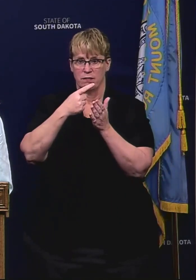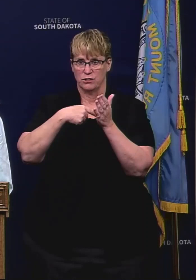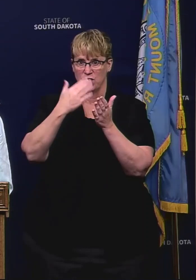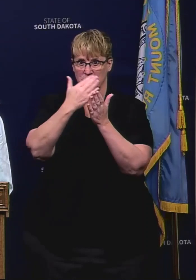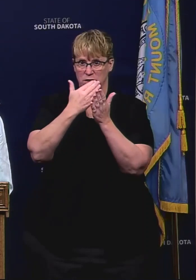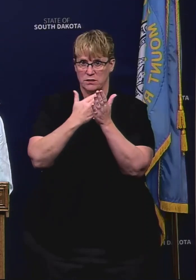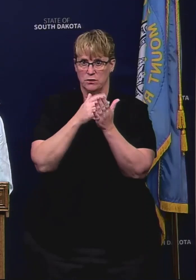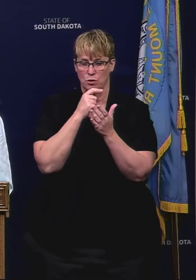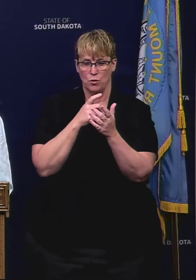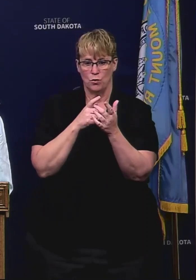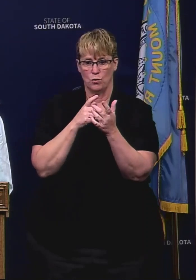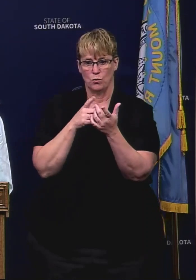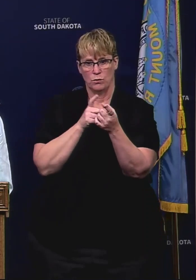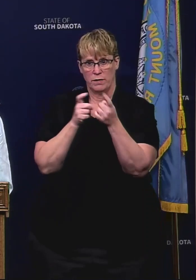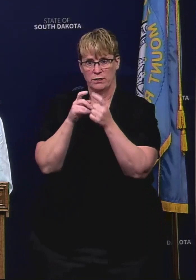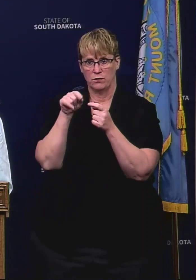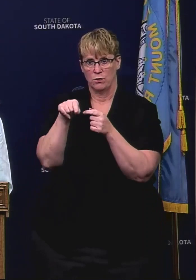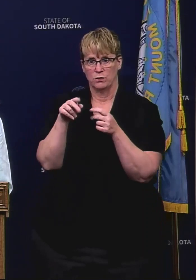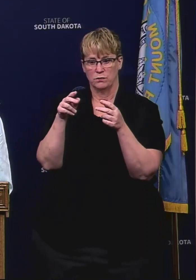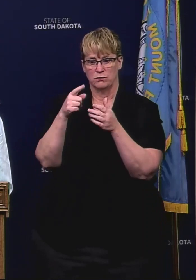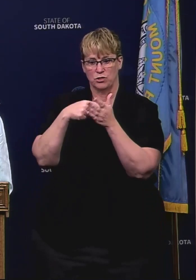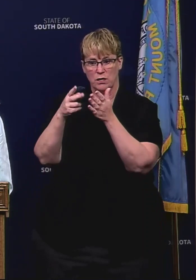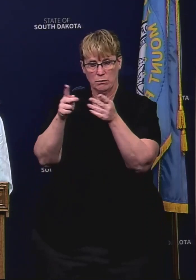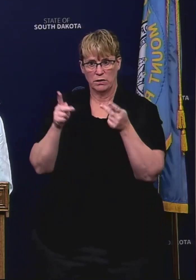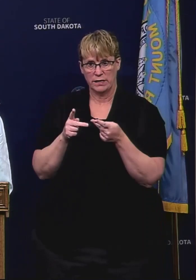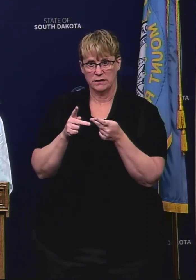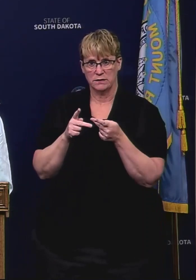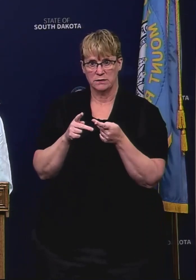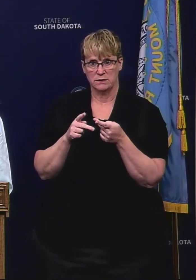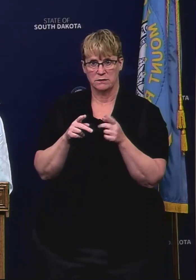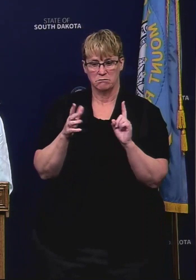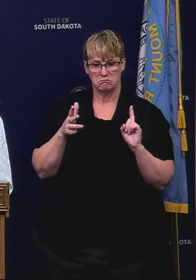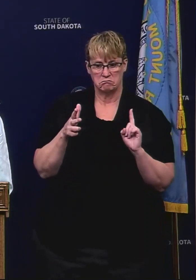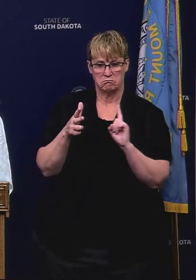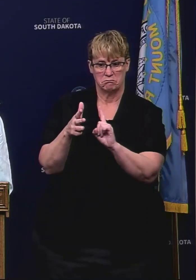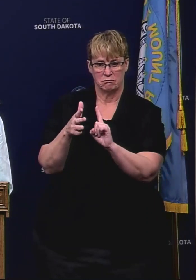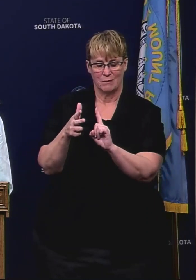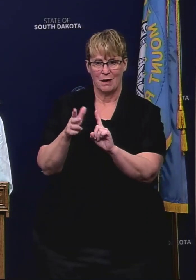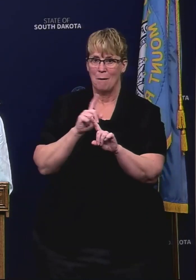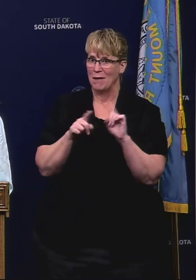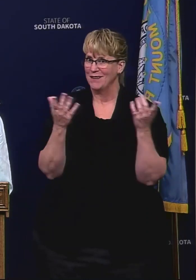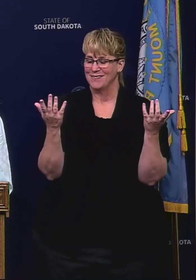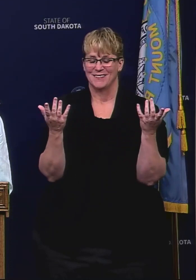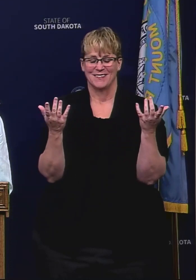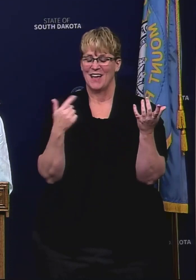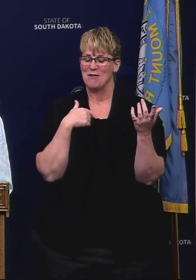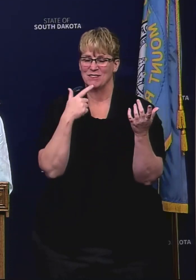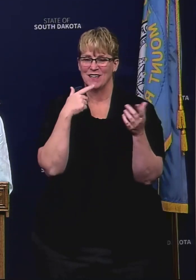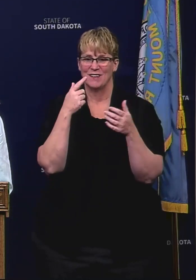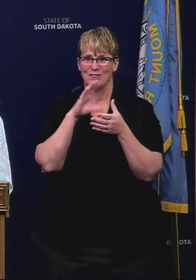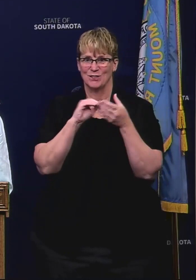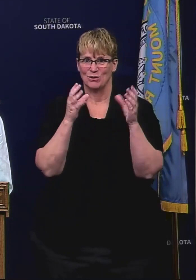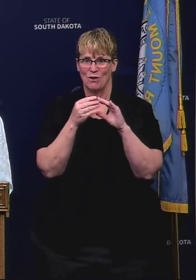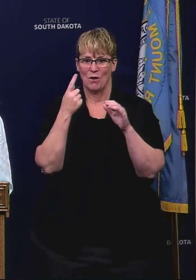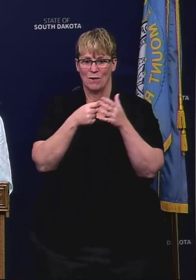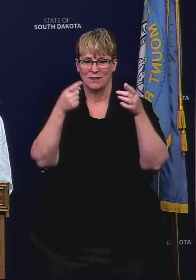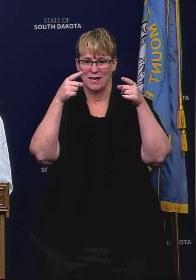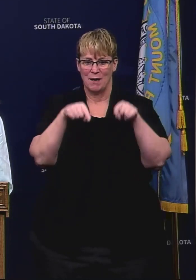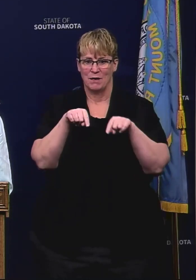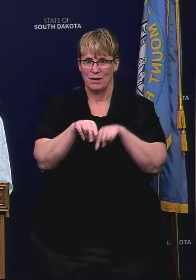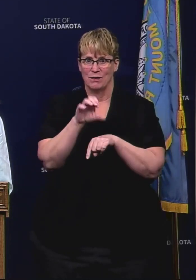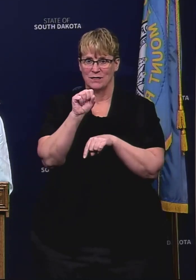would give those that were manning these checkpoints but I would say that the stories and what's happening on the ground